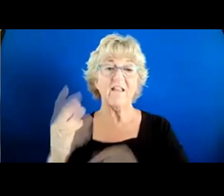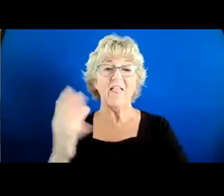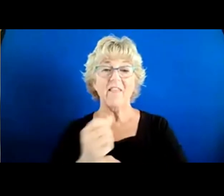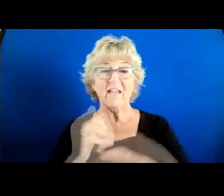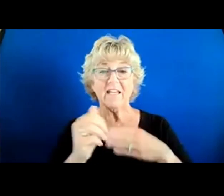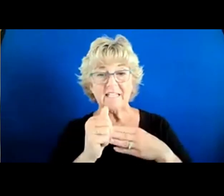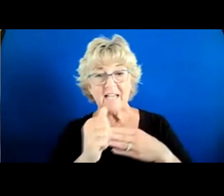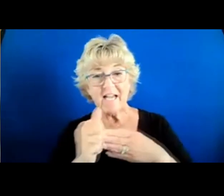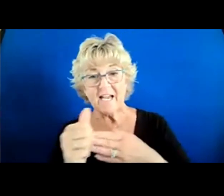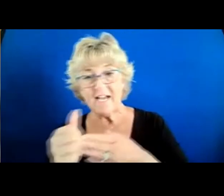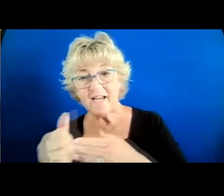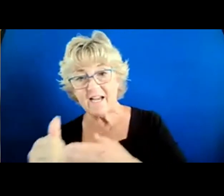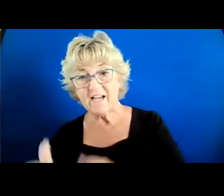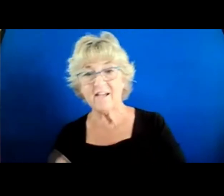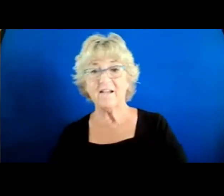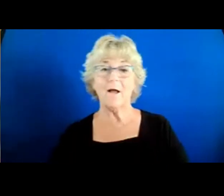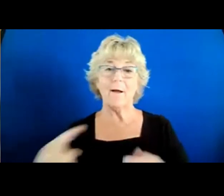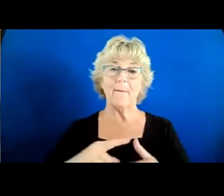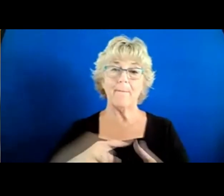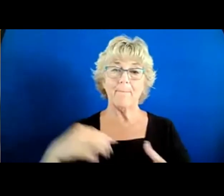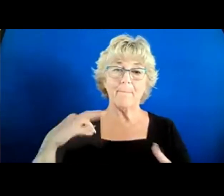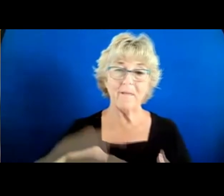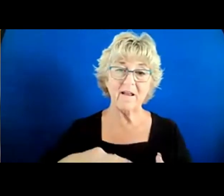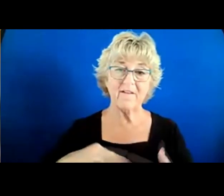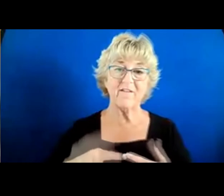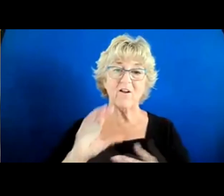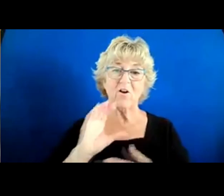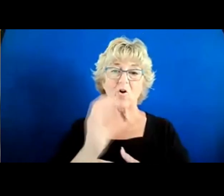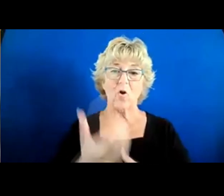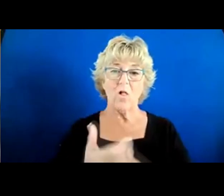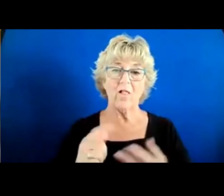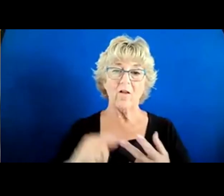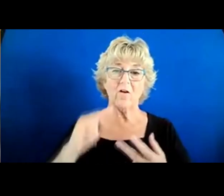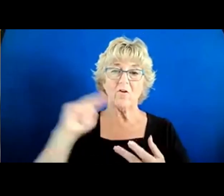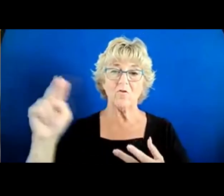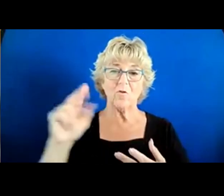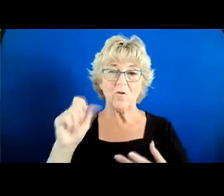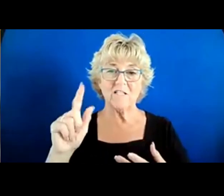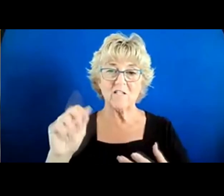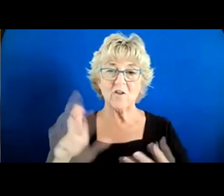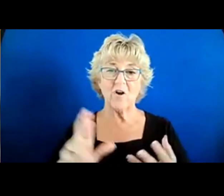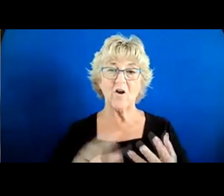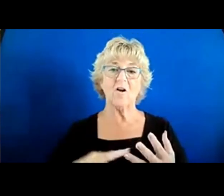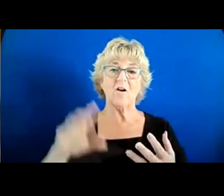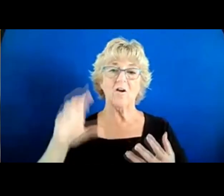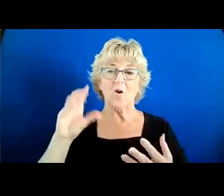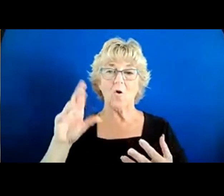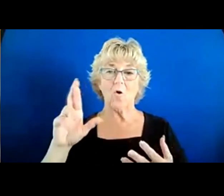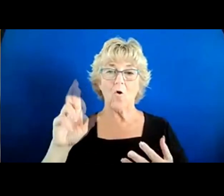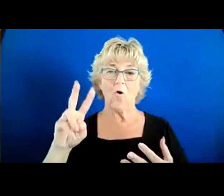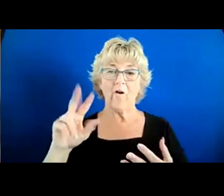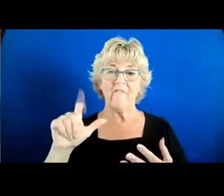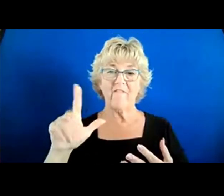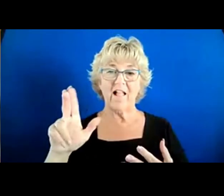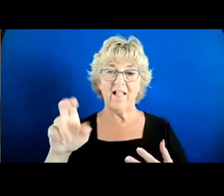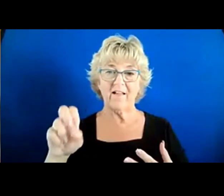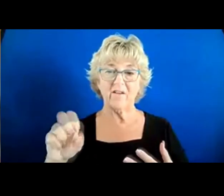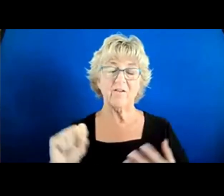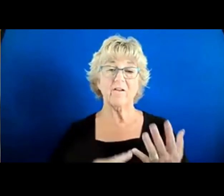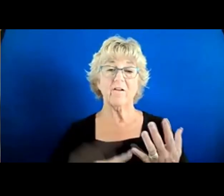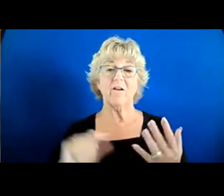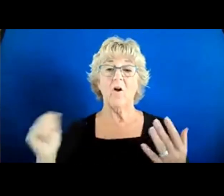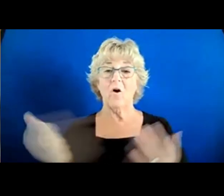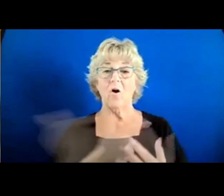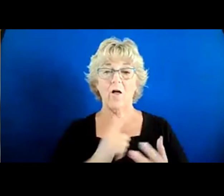through everything. Benefits, culture, North Star, core values. They get guided through all the mandatory